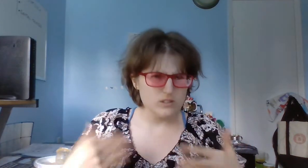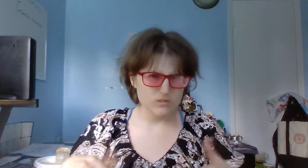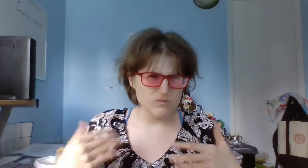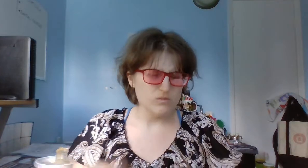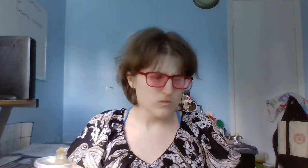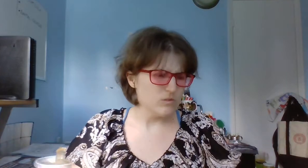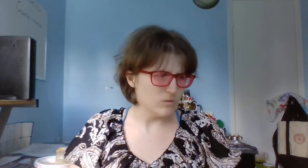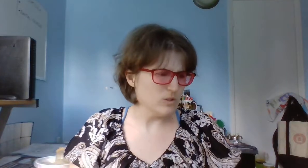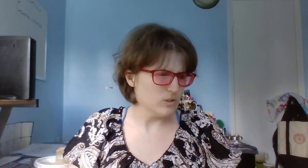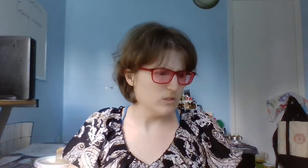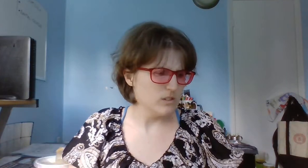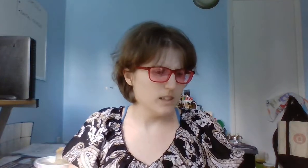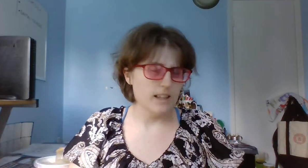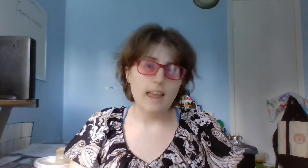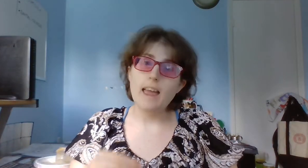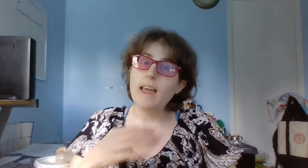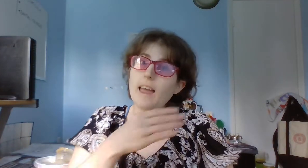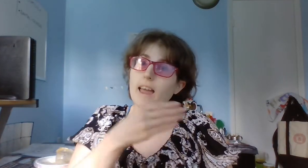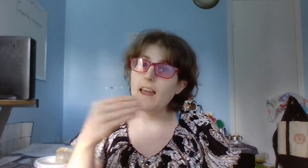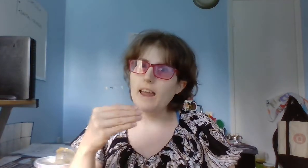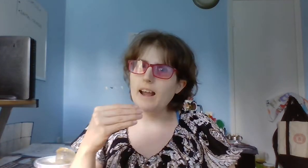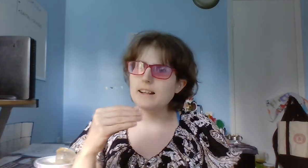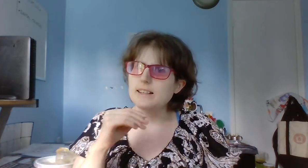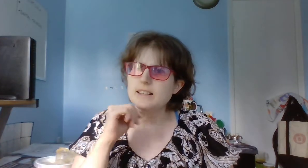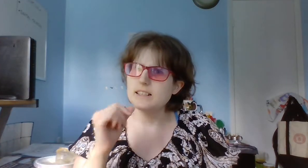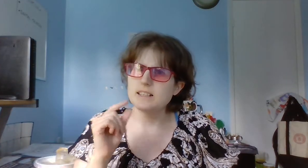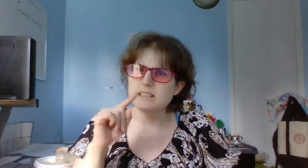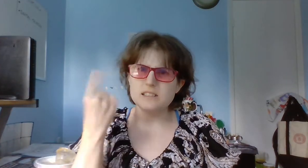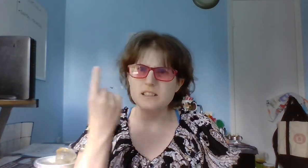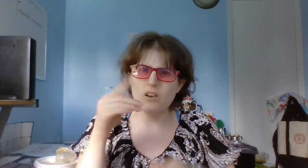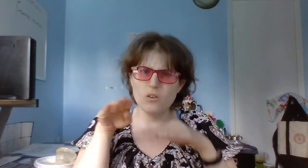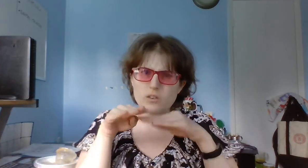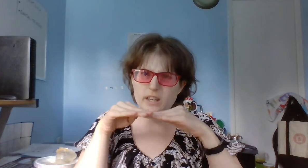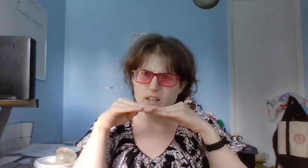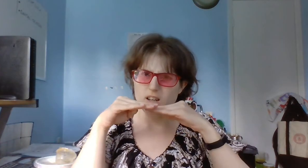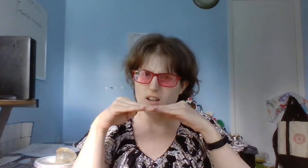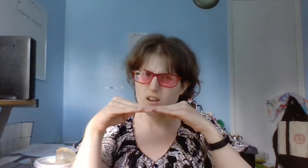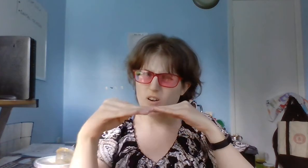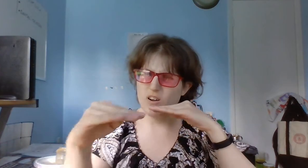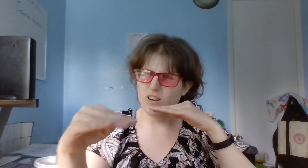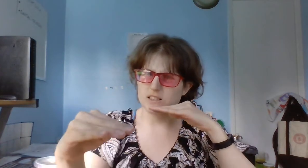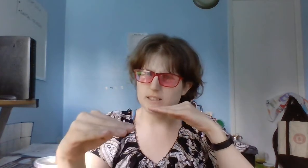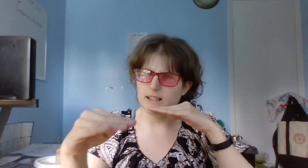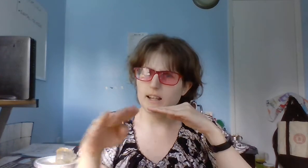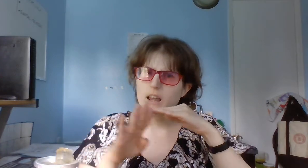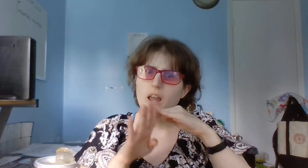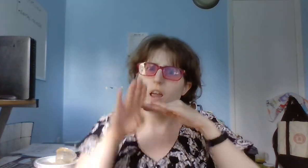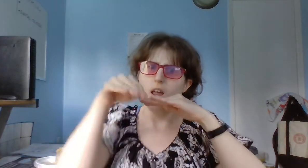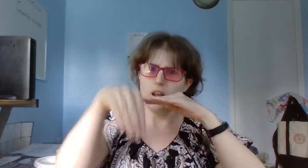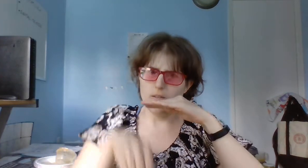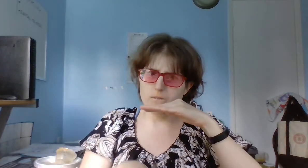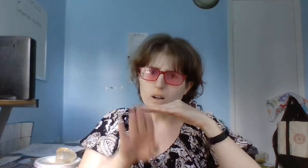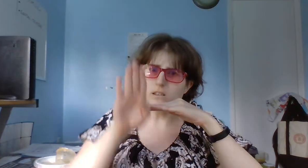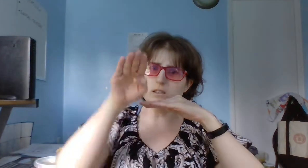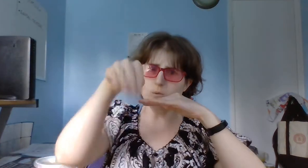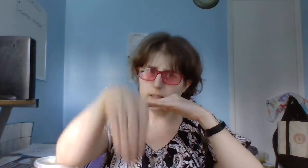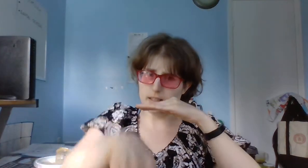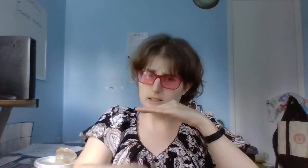Move. And it's not only constant. It fluctuates.